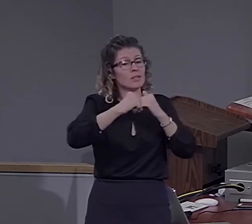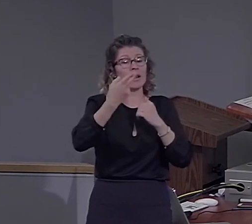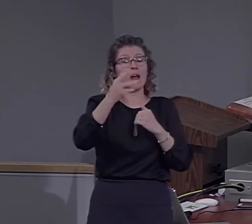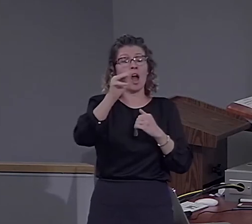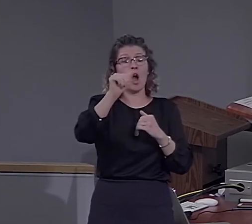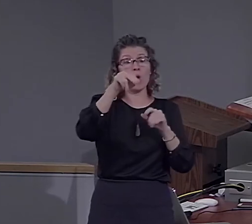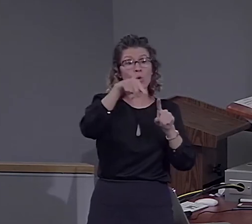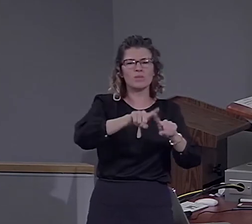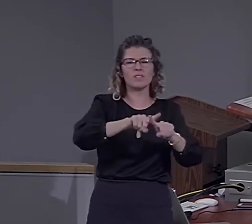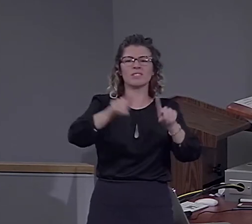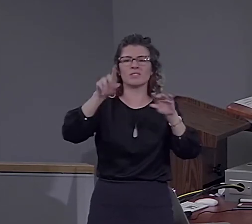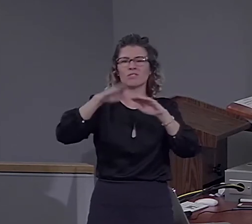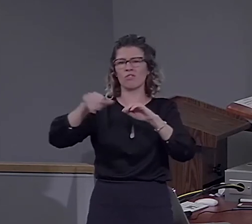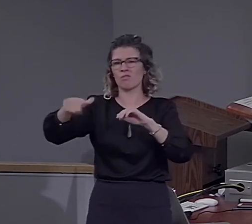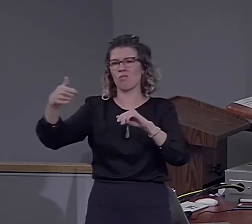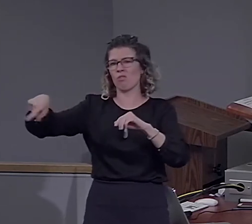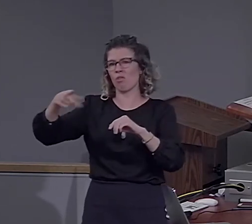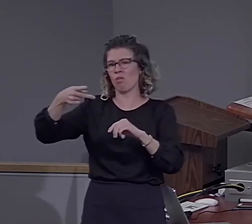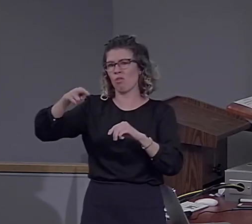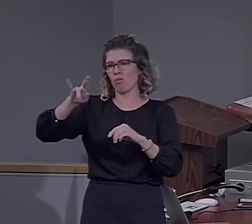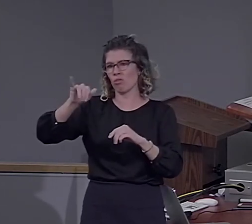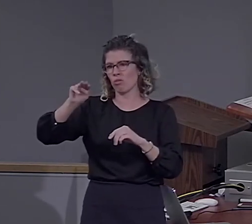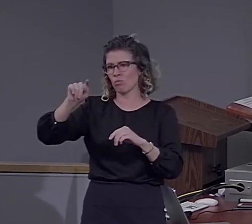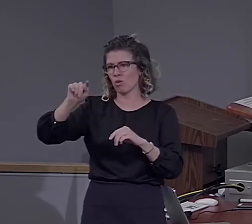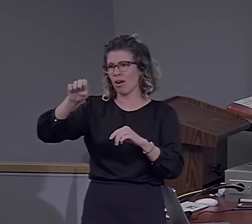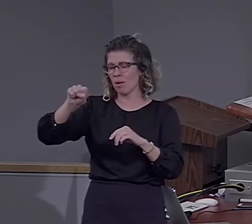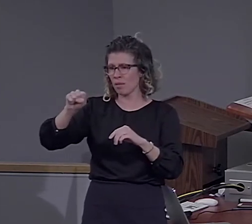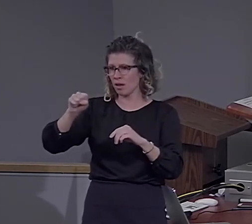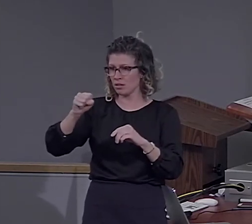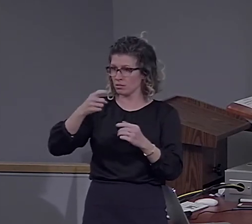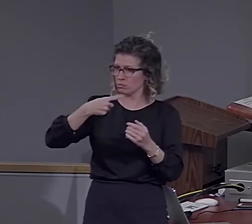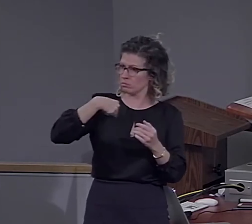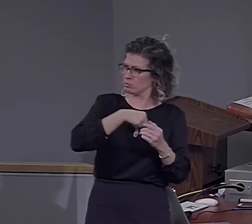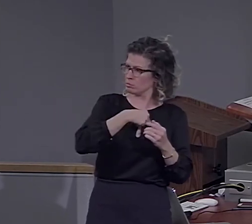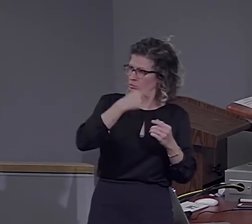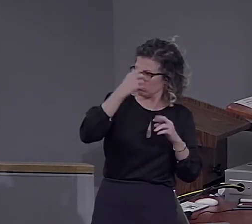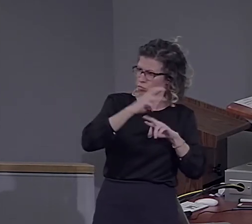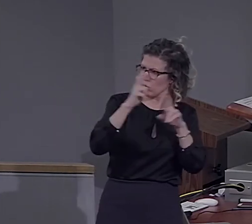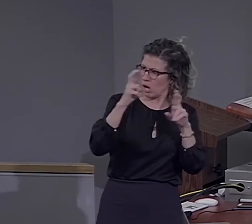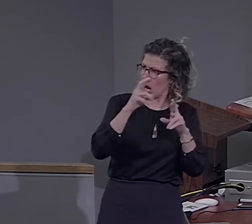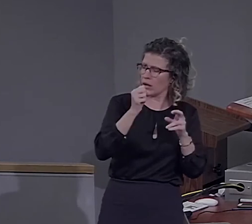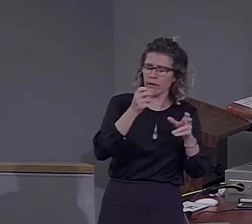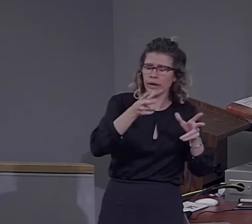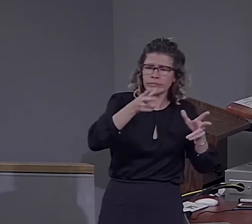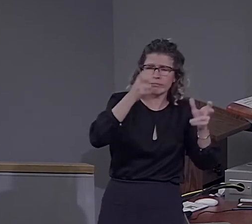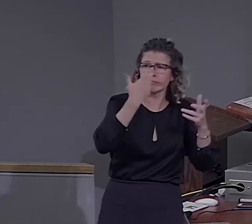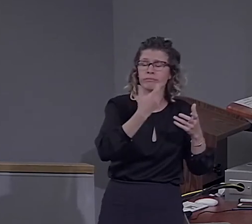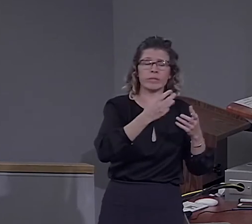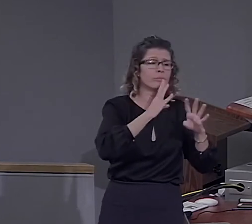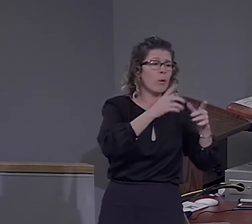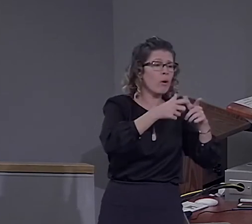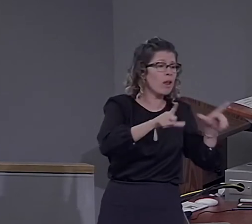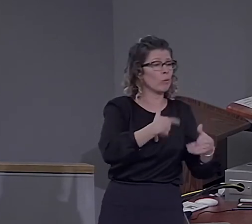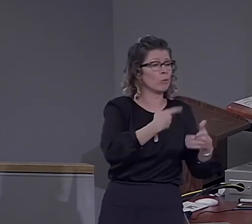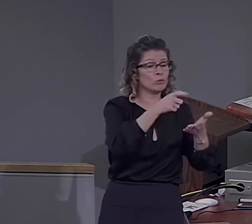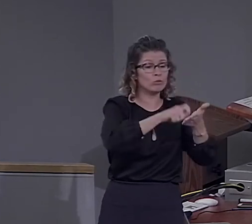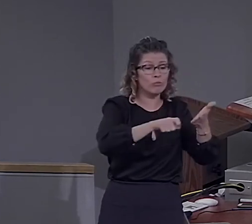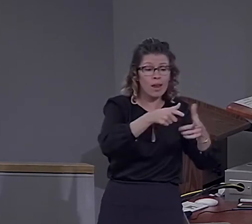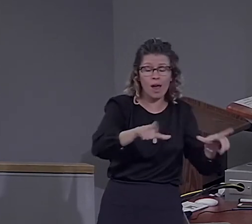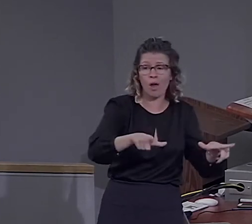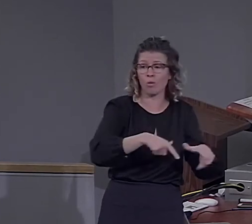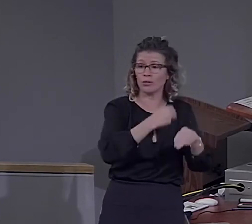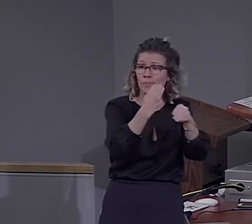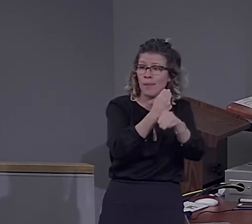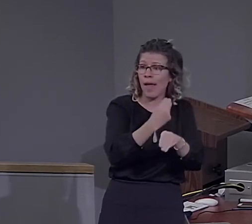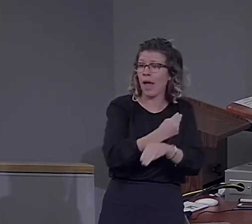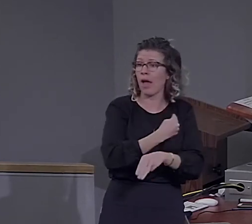other primates, was able to acquire not only spoken language, but also written language, mathematics, music, all of these